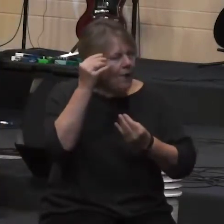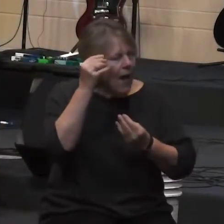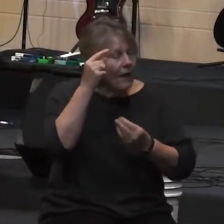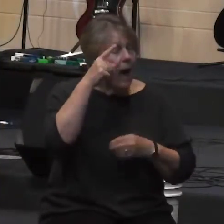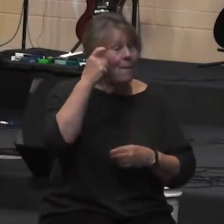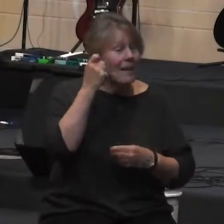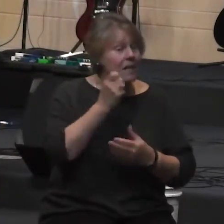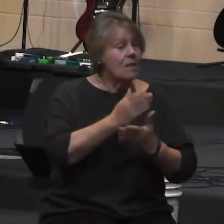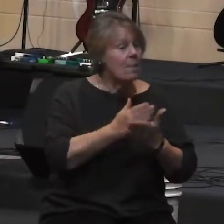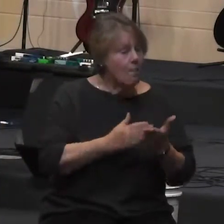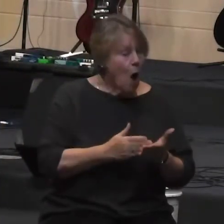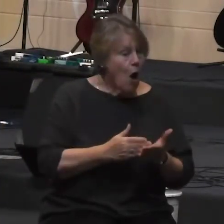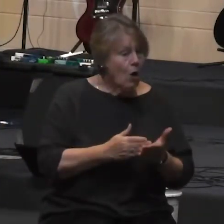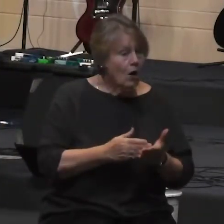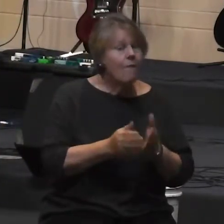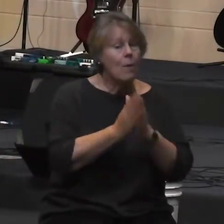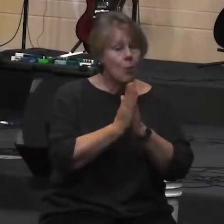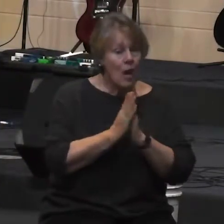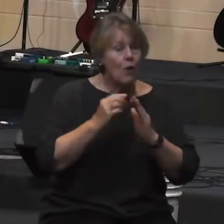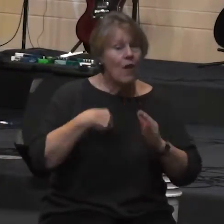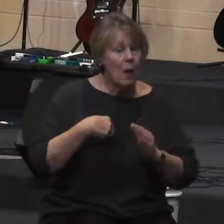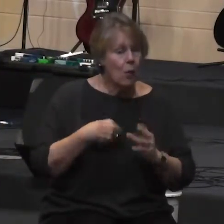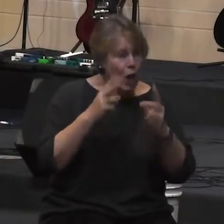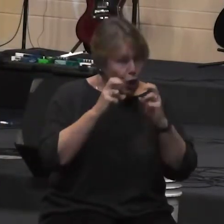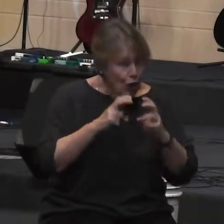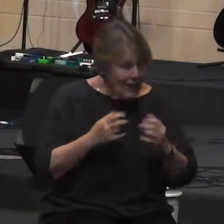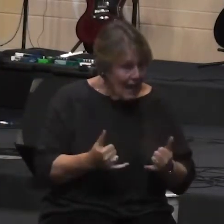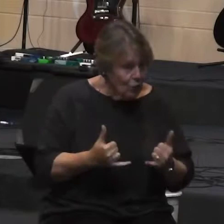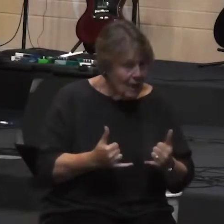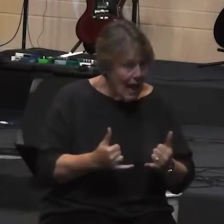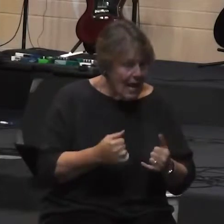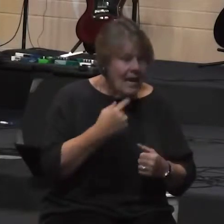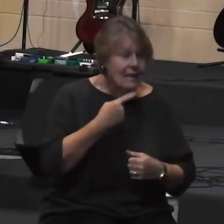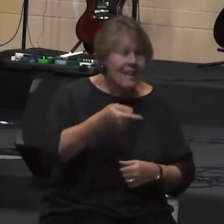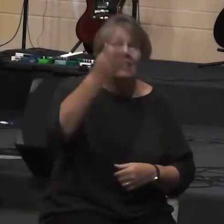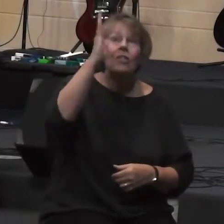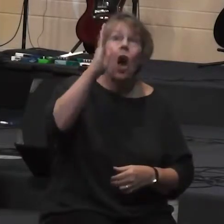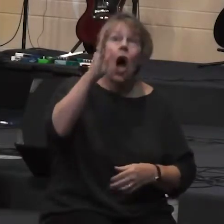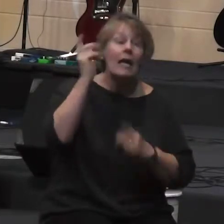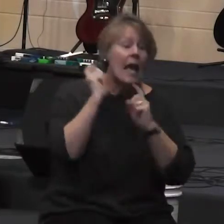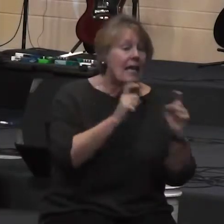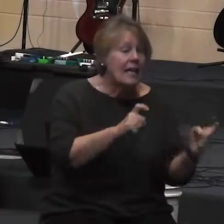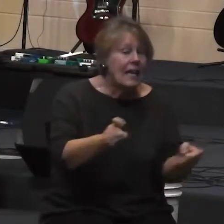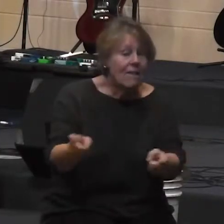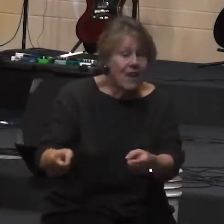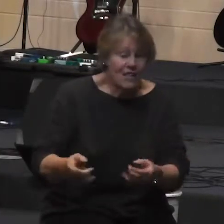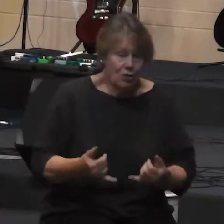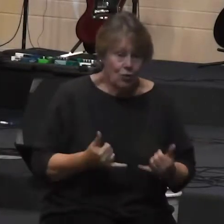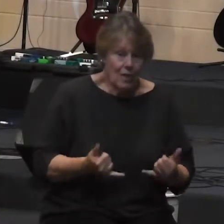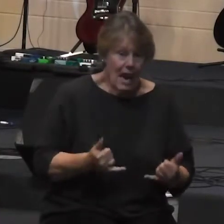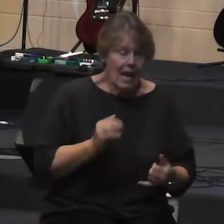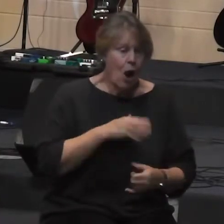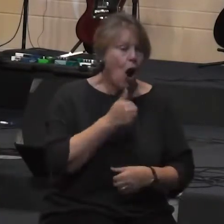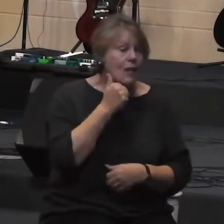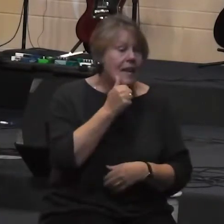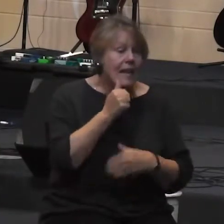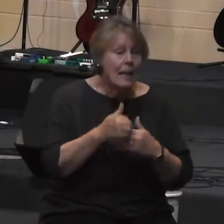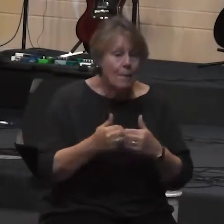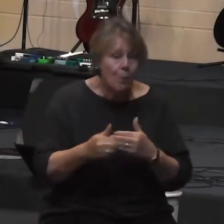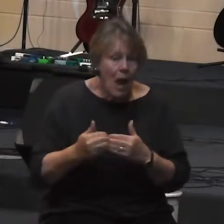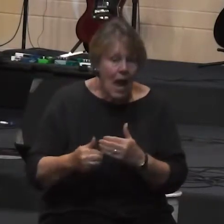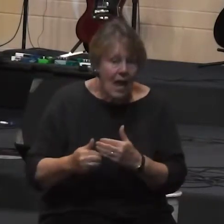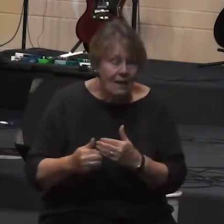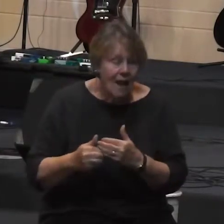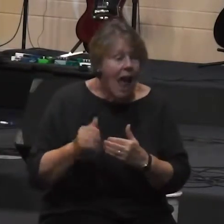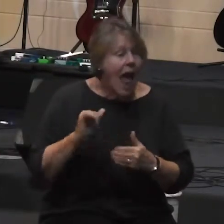part of the prayer that we're looking at today says, God, give us this day our daily bread. And that prayer is centered on an understanding